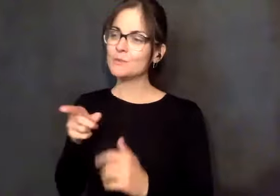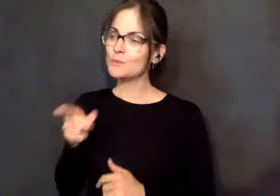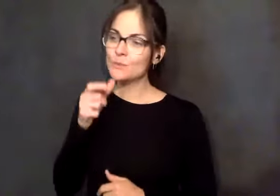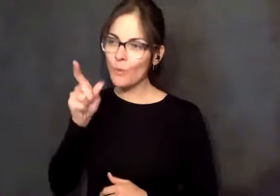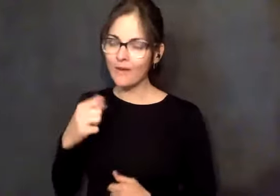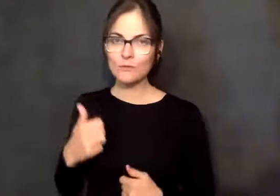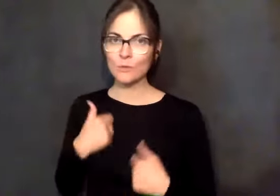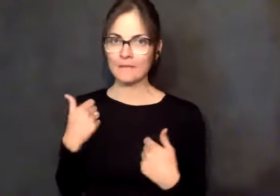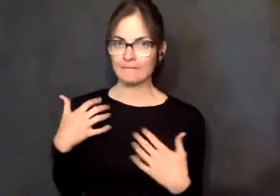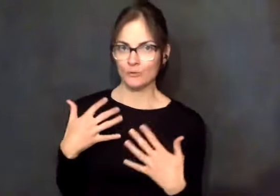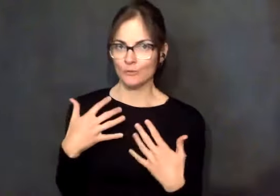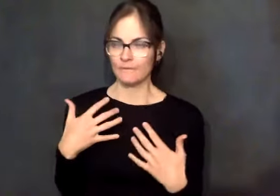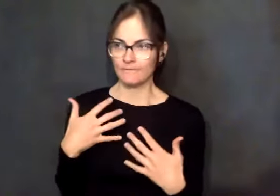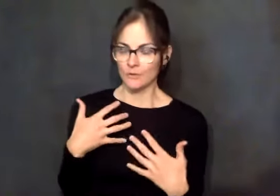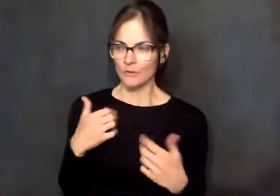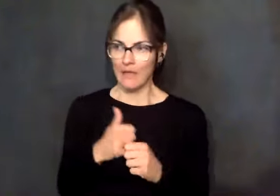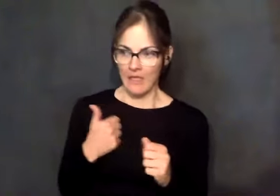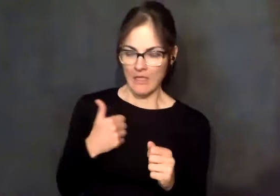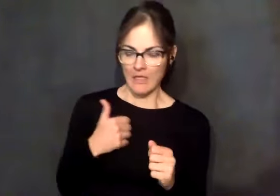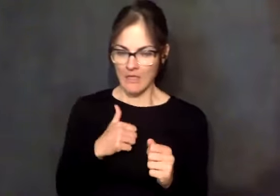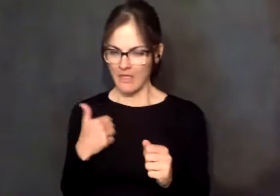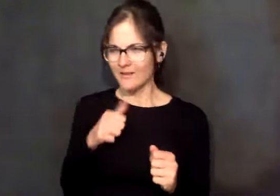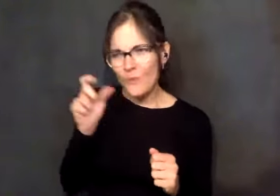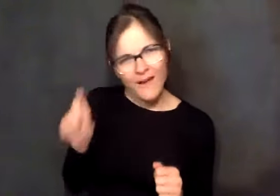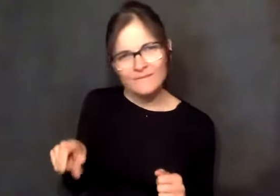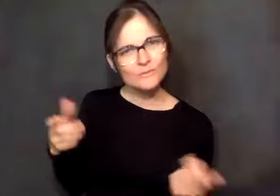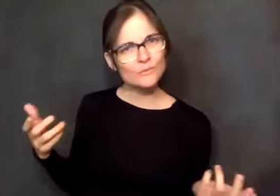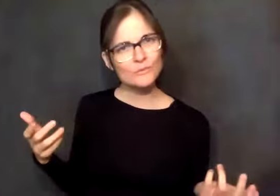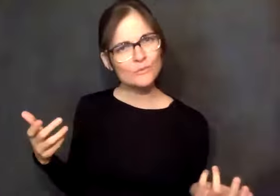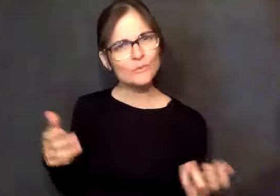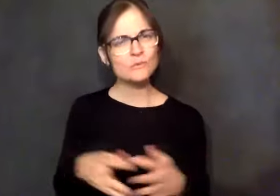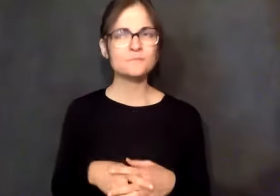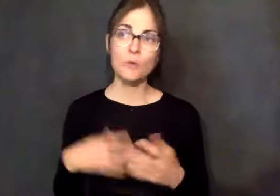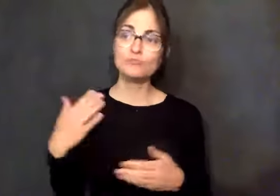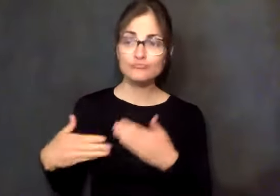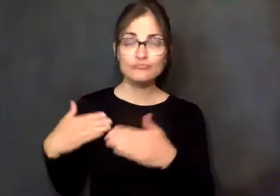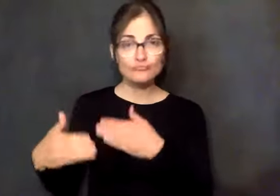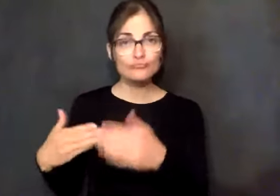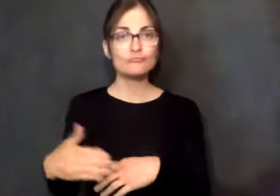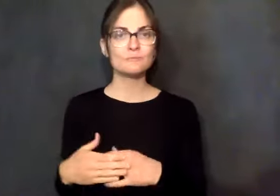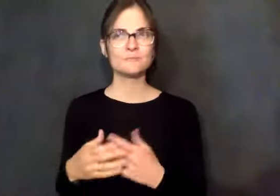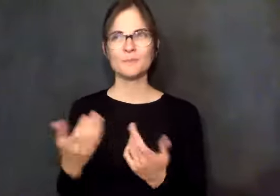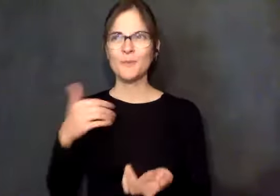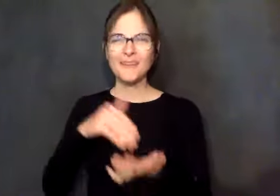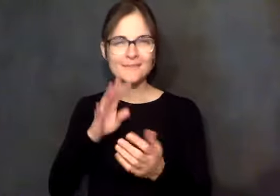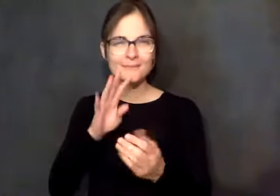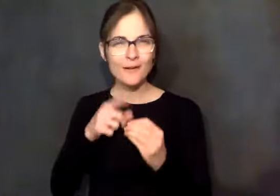live in that fear. You don't have to live in the fear. And it is work. They mentioned to him